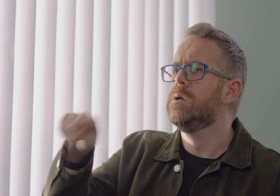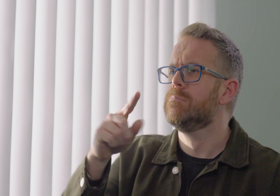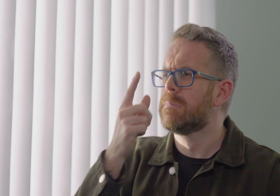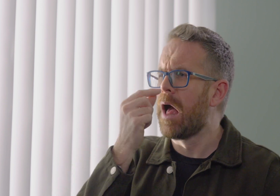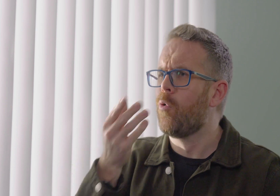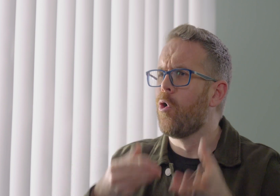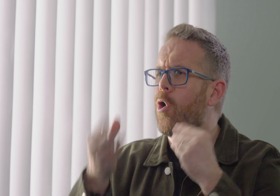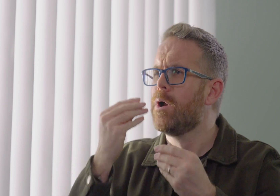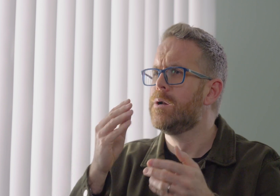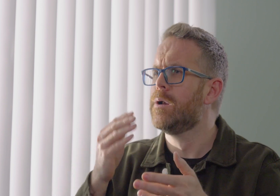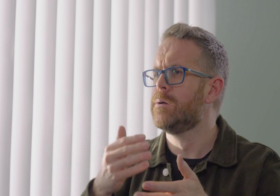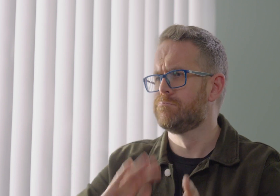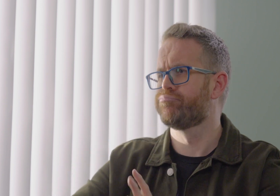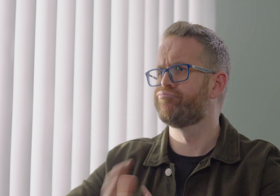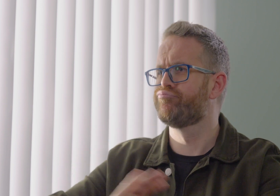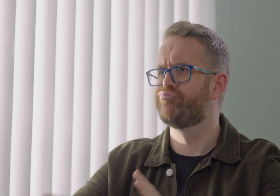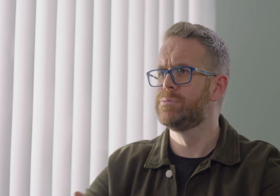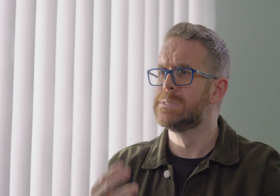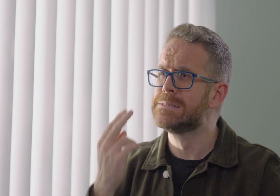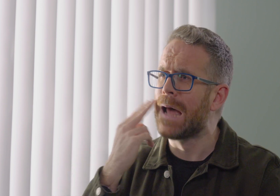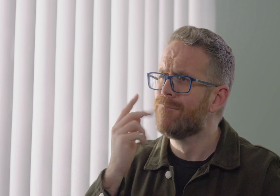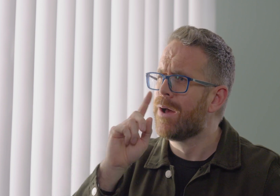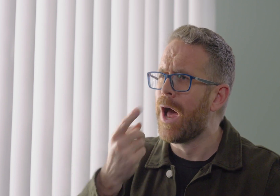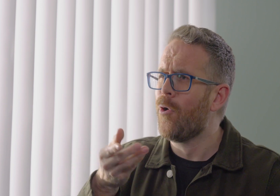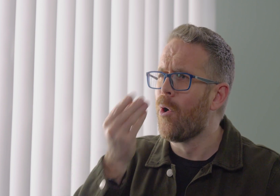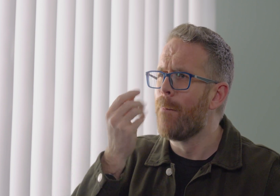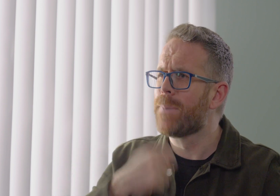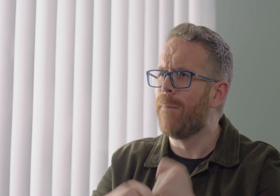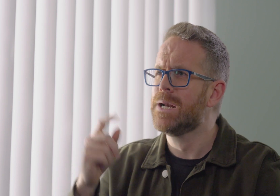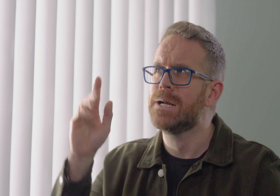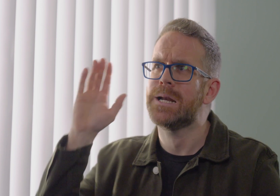Think about hearing people, they can learn sign language, but a deaf person can never learn to hear.